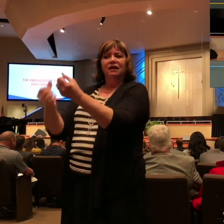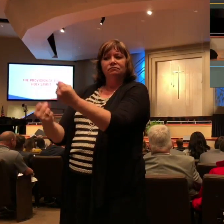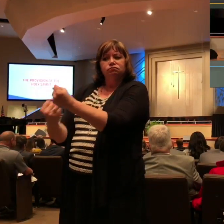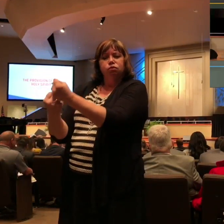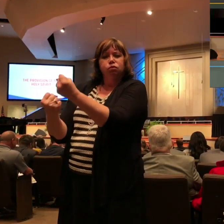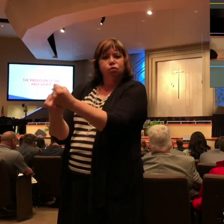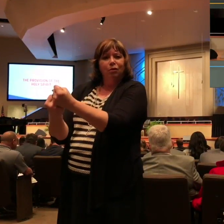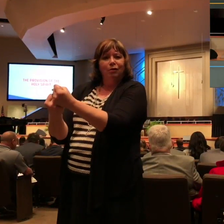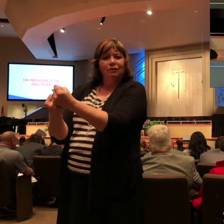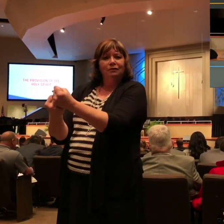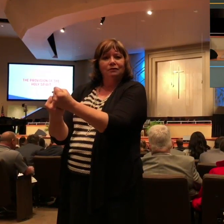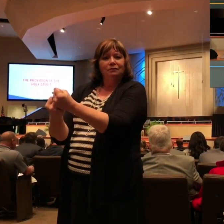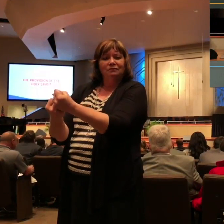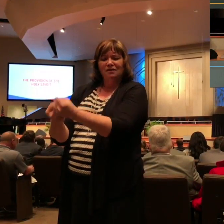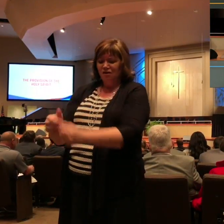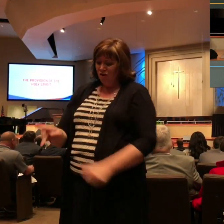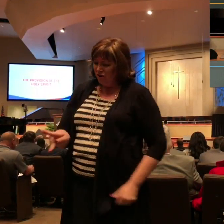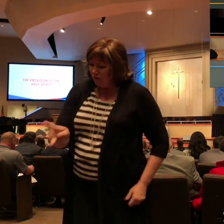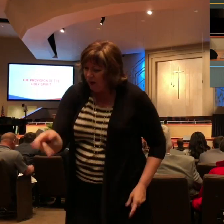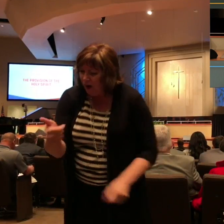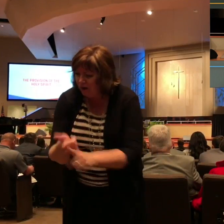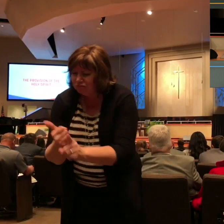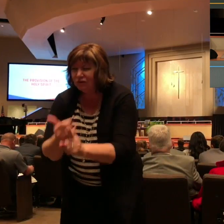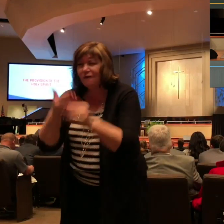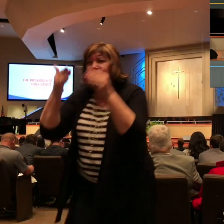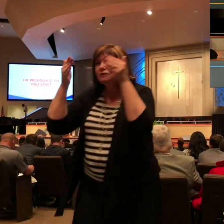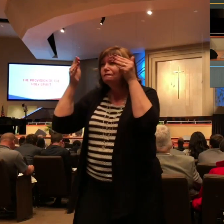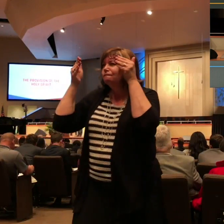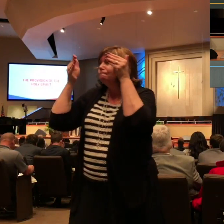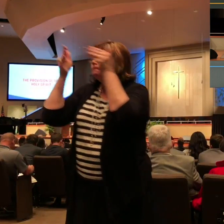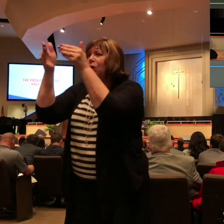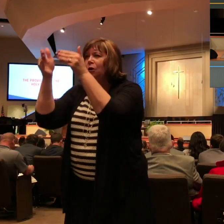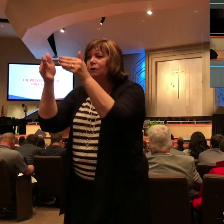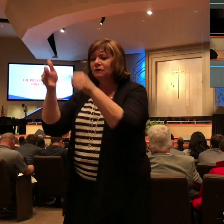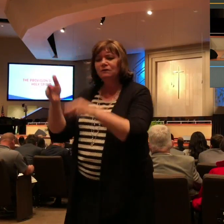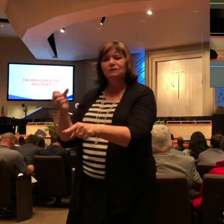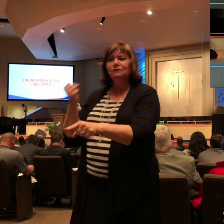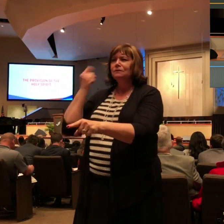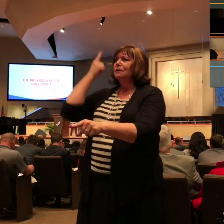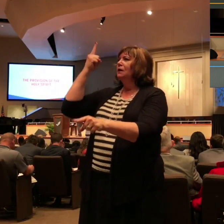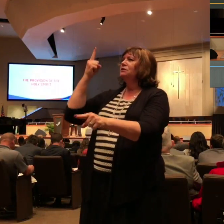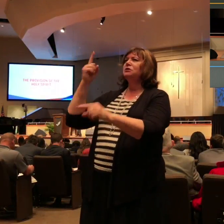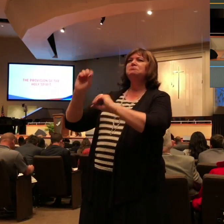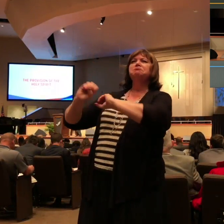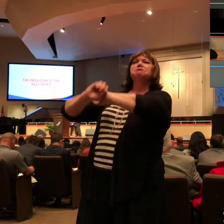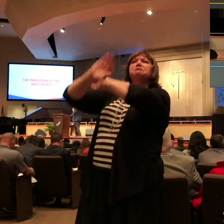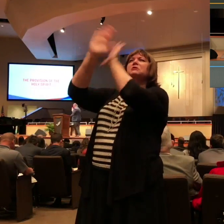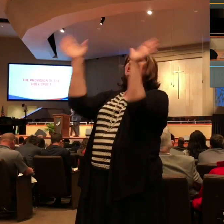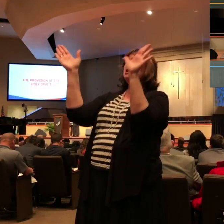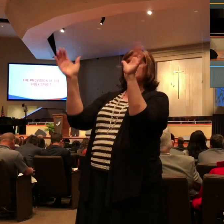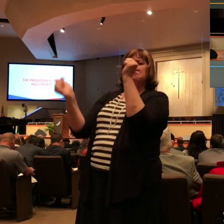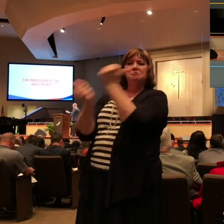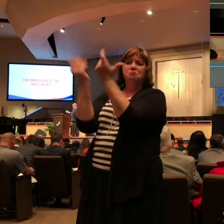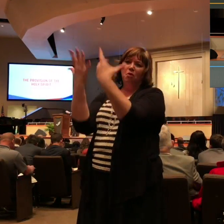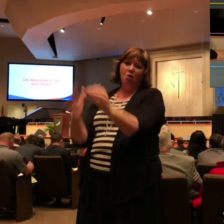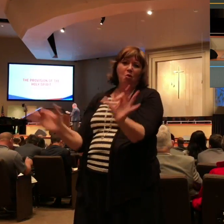How was Paul so focused? How did he see through all of this noise and stay on target?